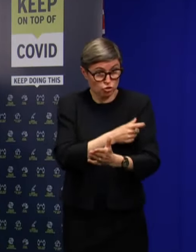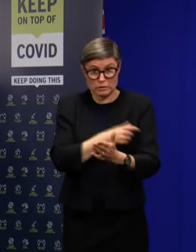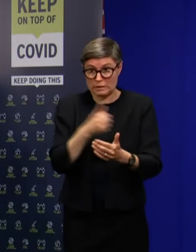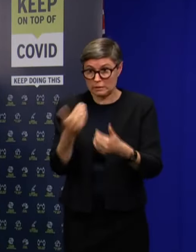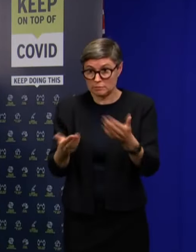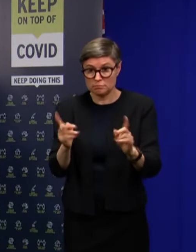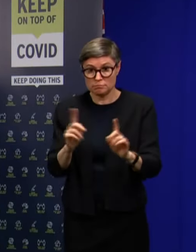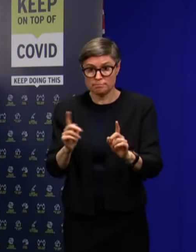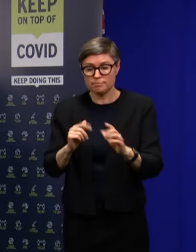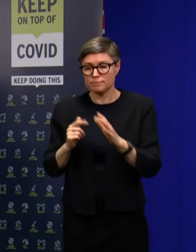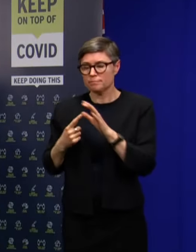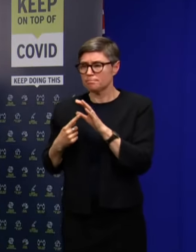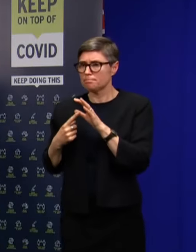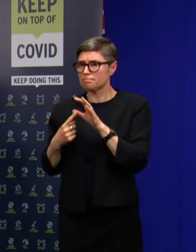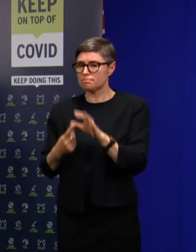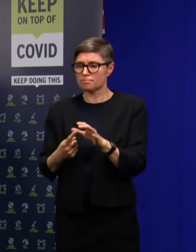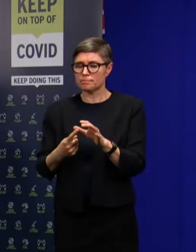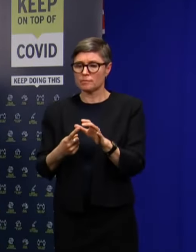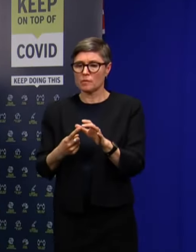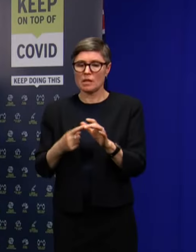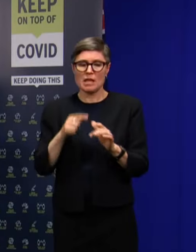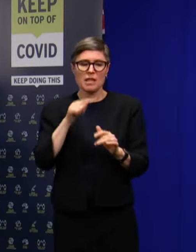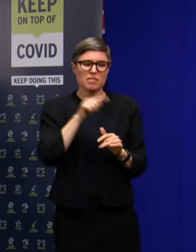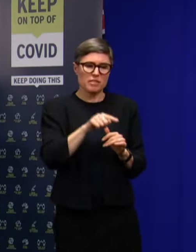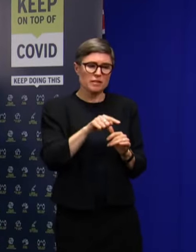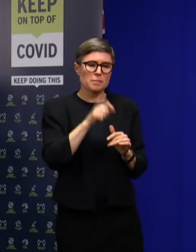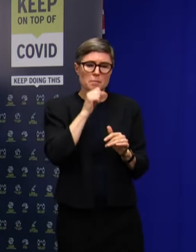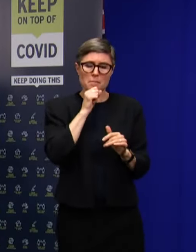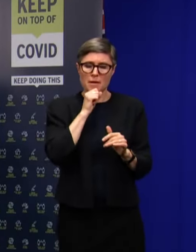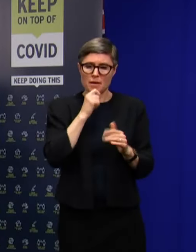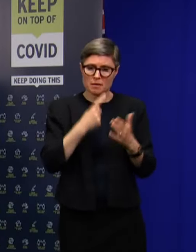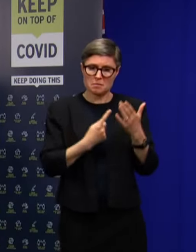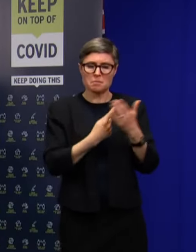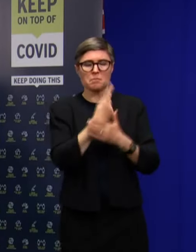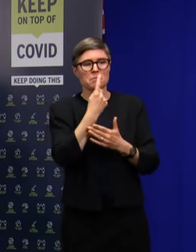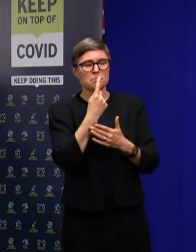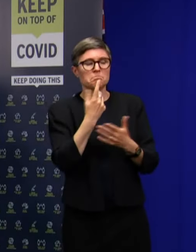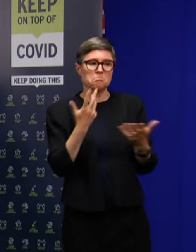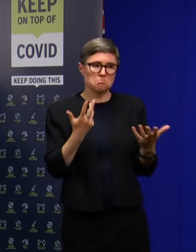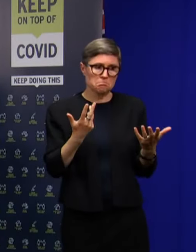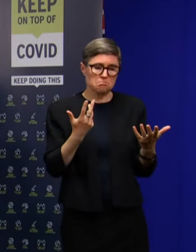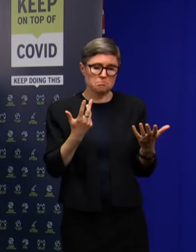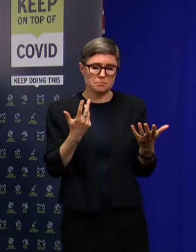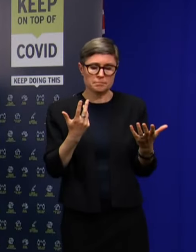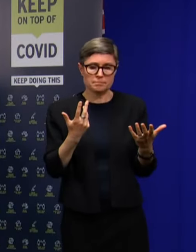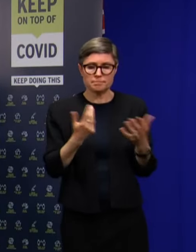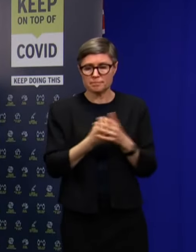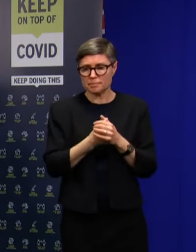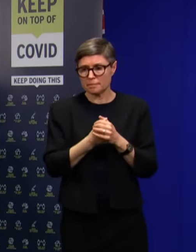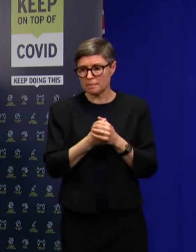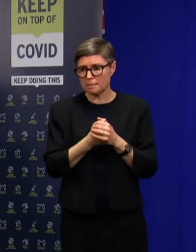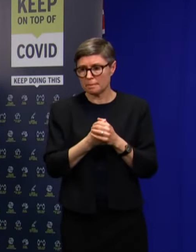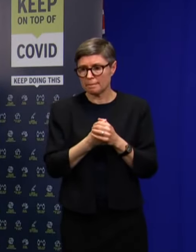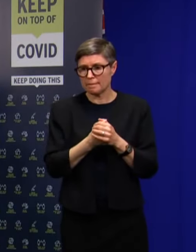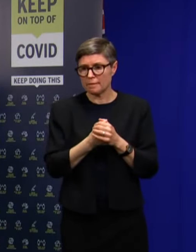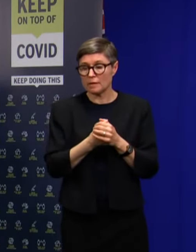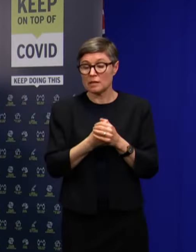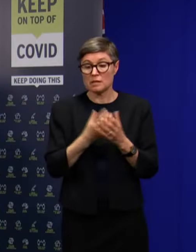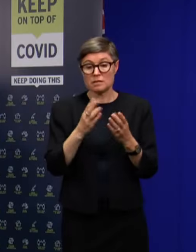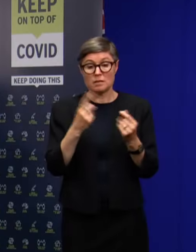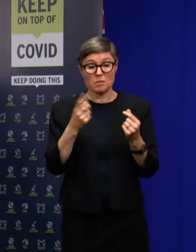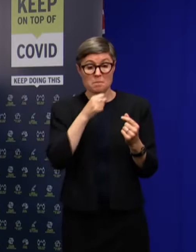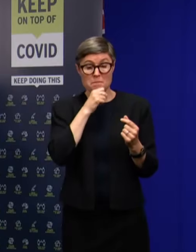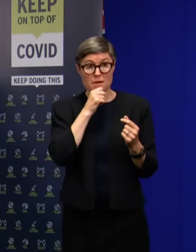In terms of this circumstance, absolutely. And by this circumstance, where we have somebody that enters